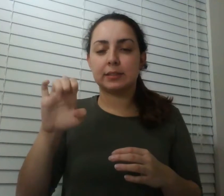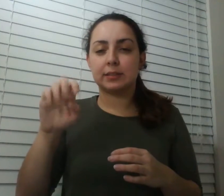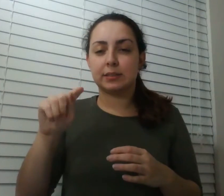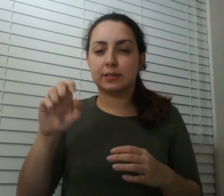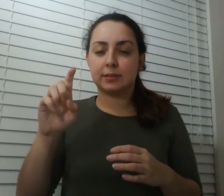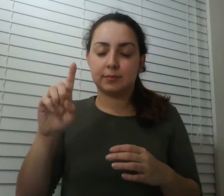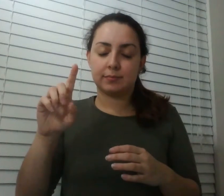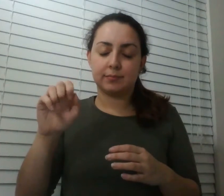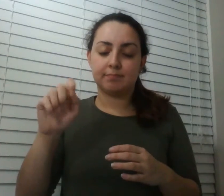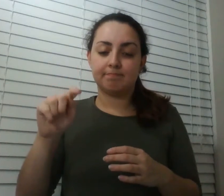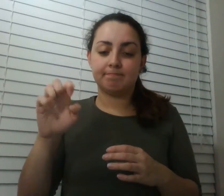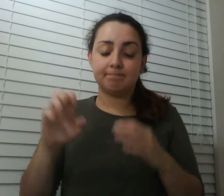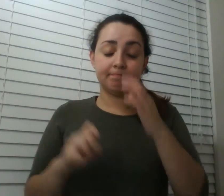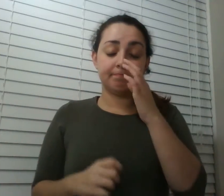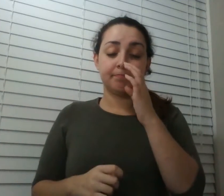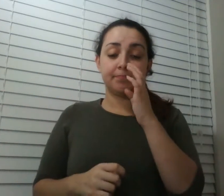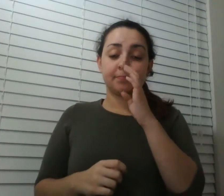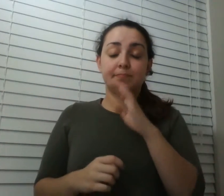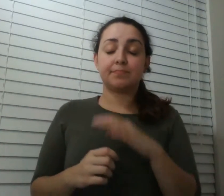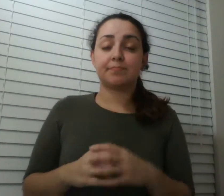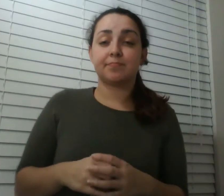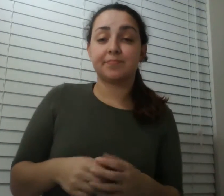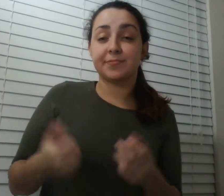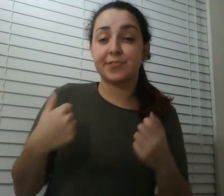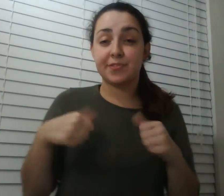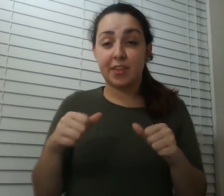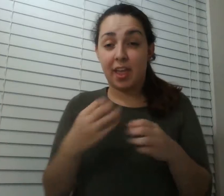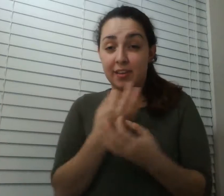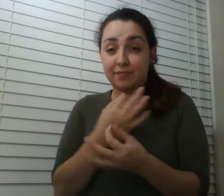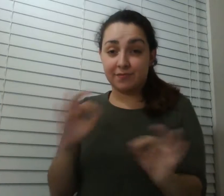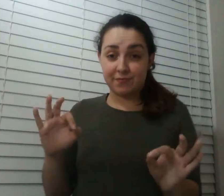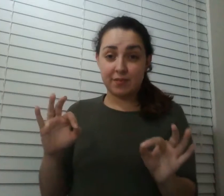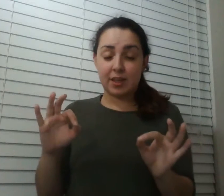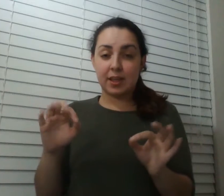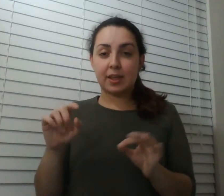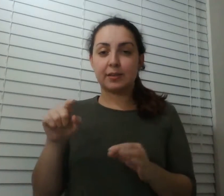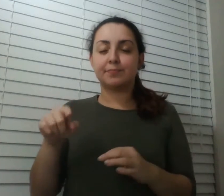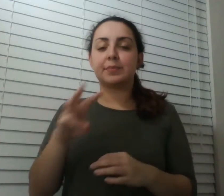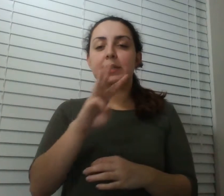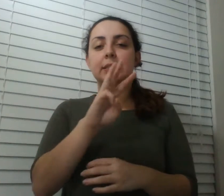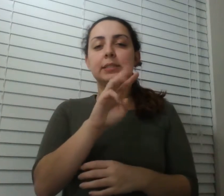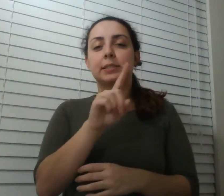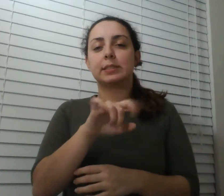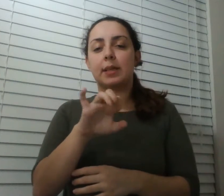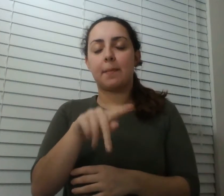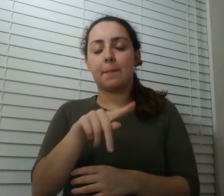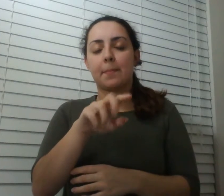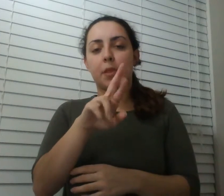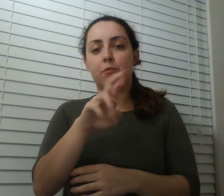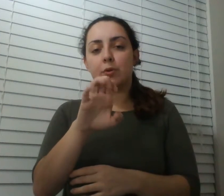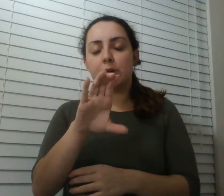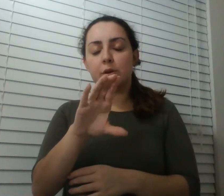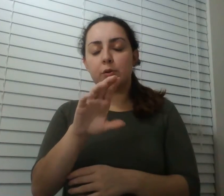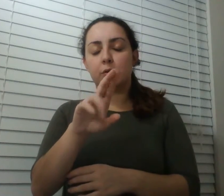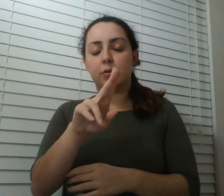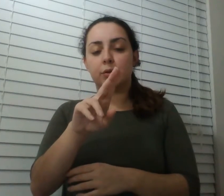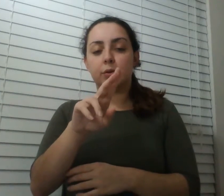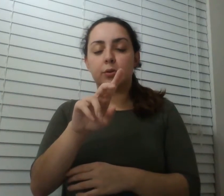24 hours so try it for free at ziprecruiter.com slash radio lab that's ziprecruiter.com